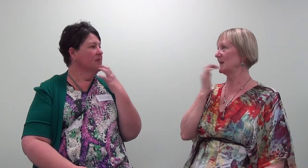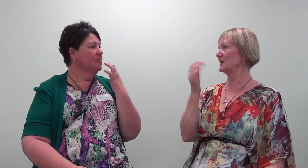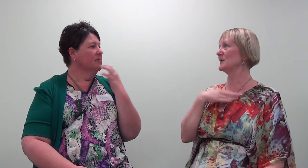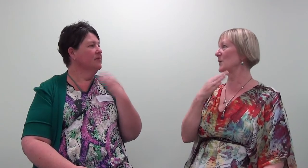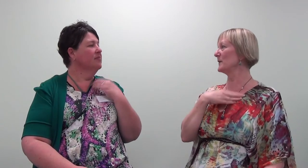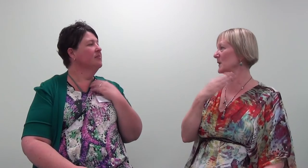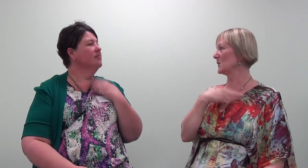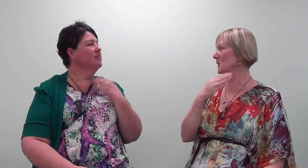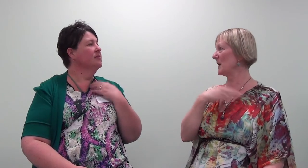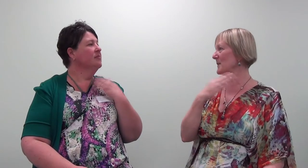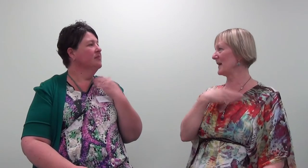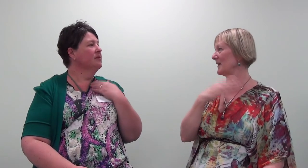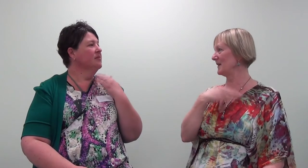And dissolving it all the way back then.